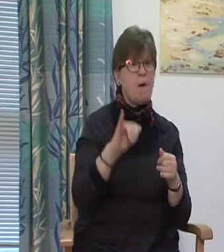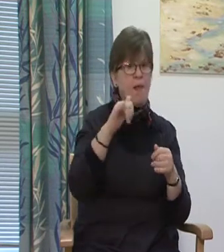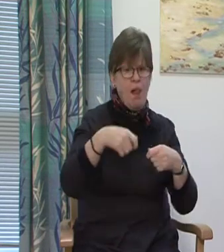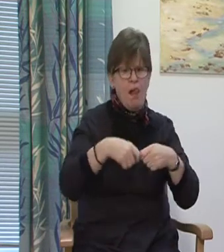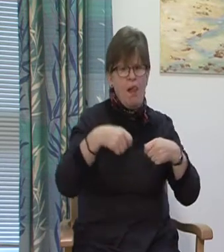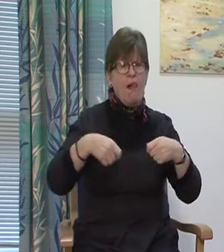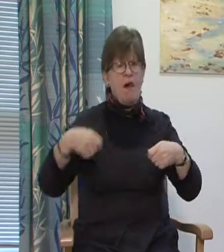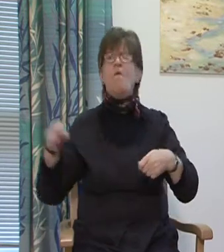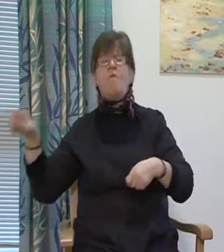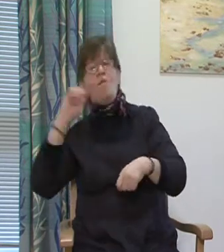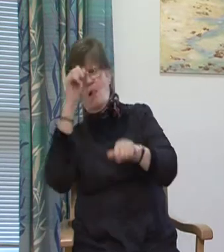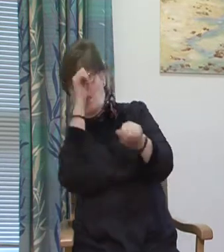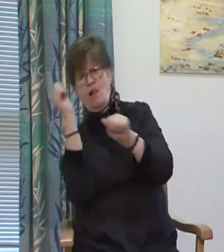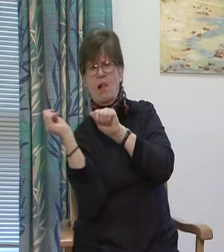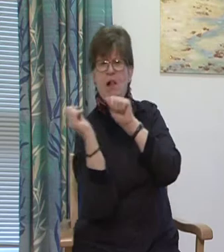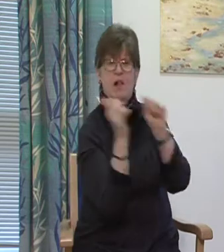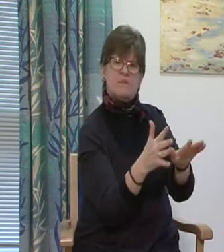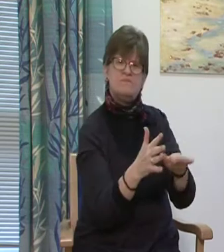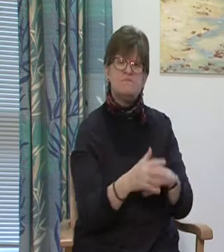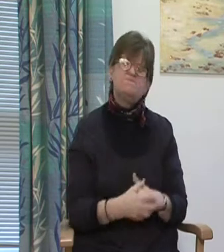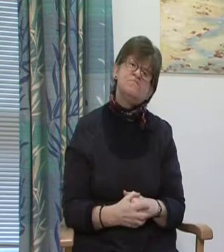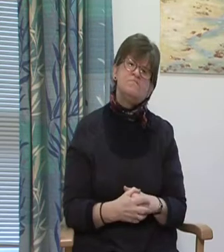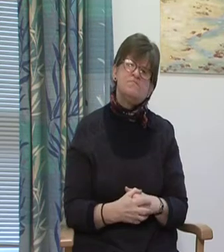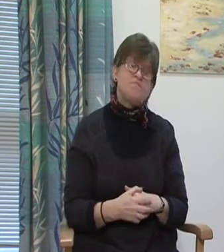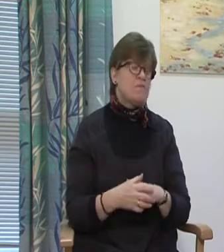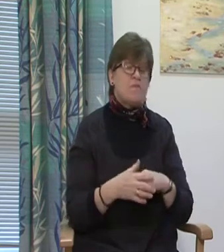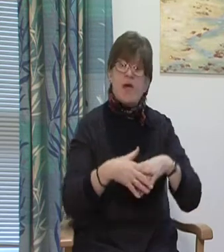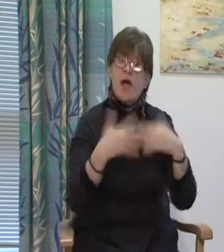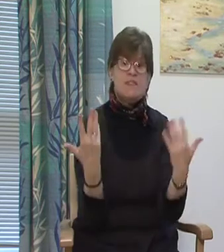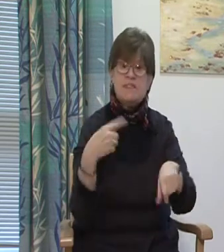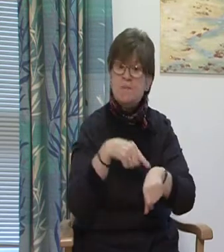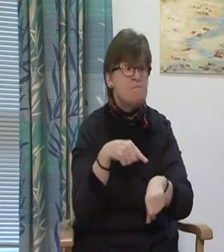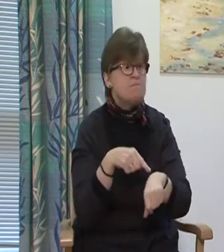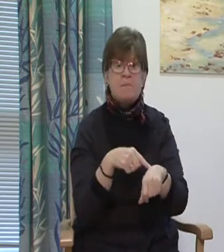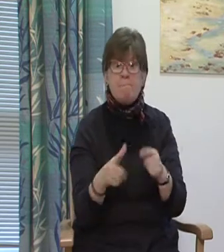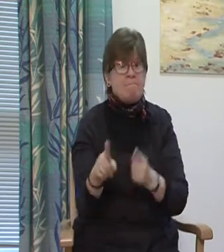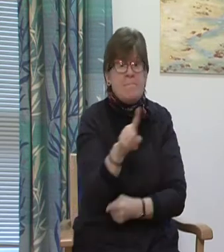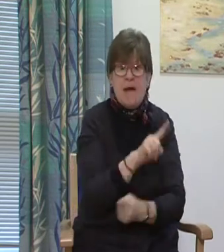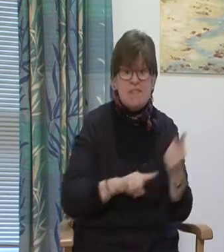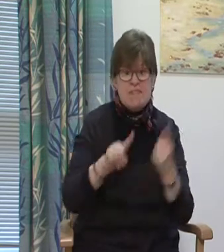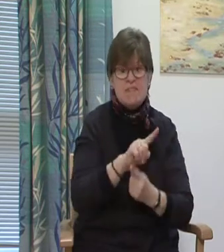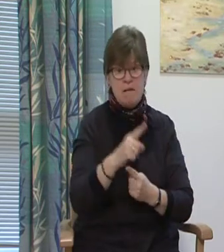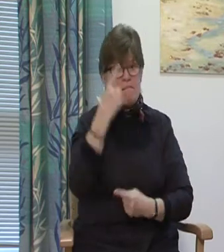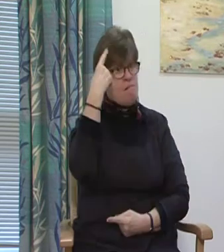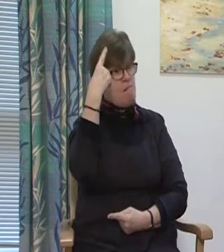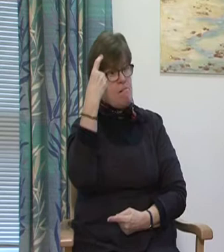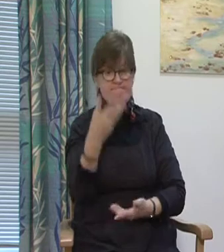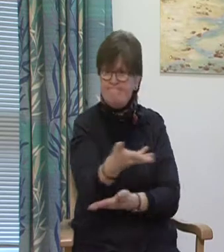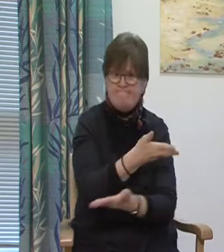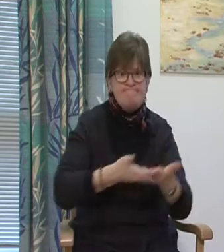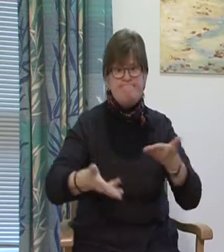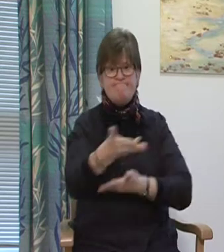we will let you know the reason for this. At any stage, a meeting can be arranged to discuss your complaint